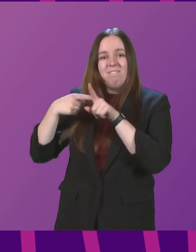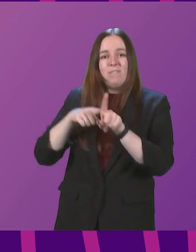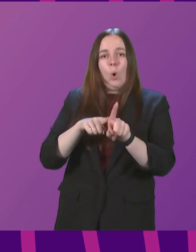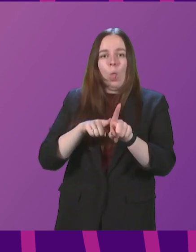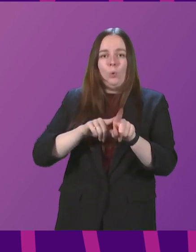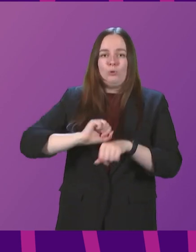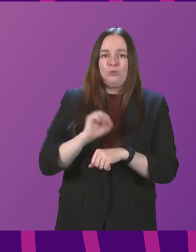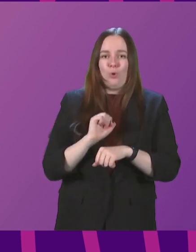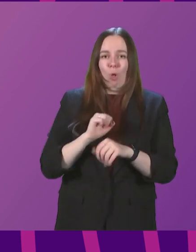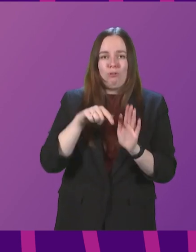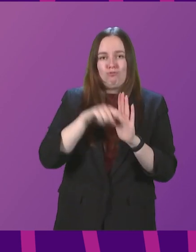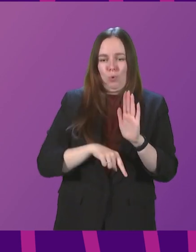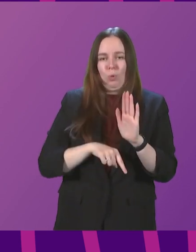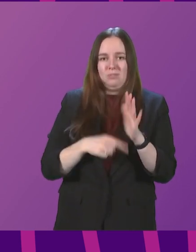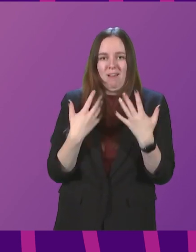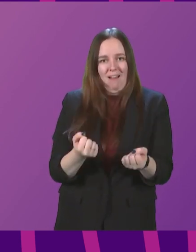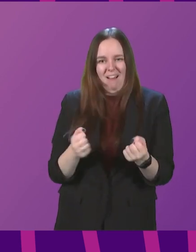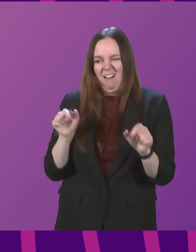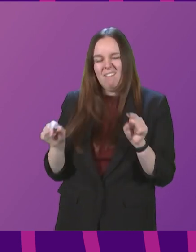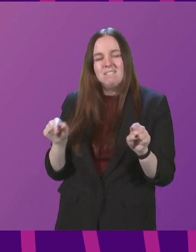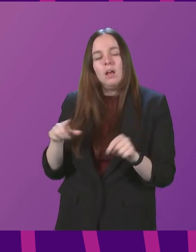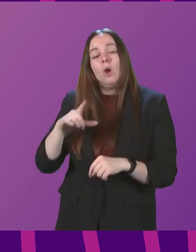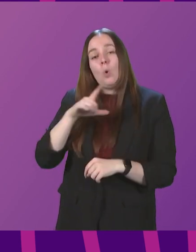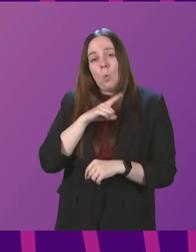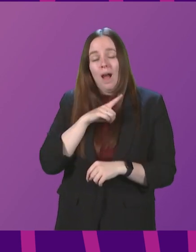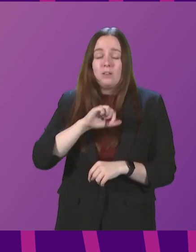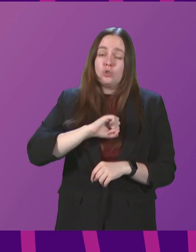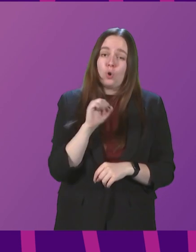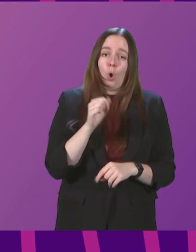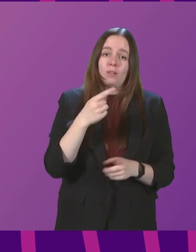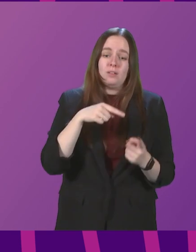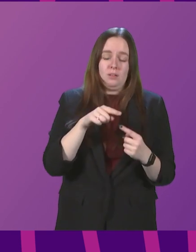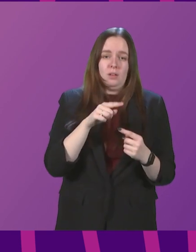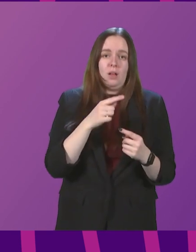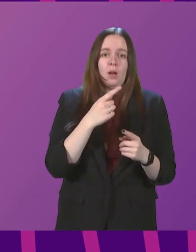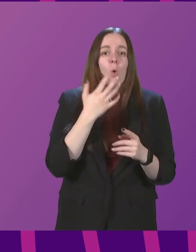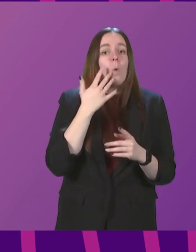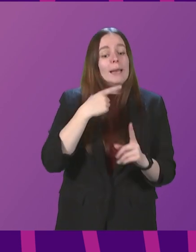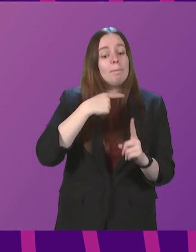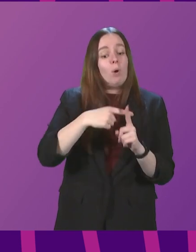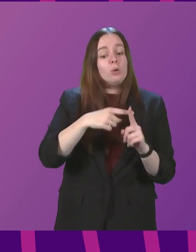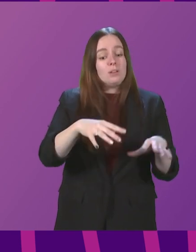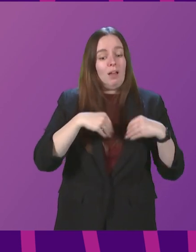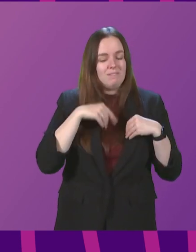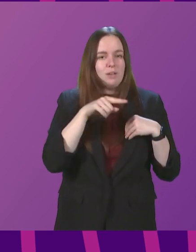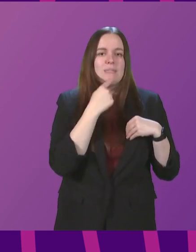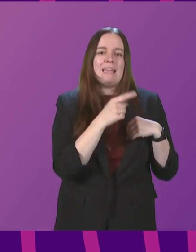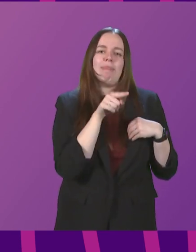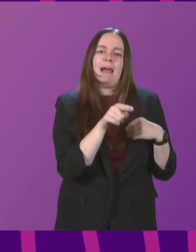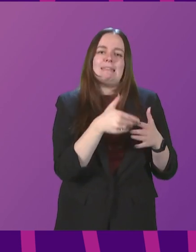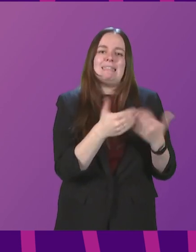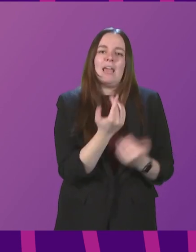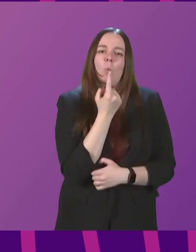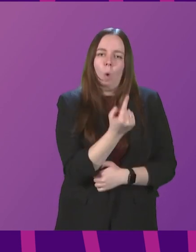already in force in Scotland. This is because, in Scotland, we count the day of a positive test as day 1 of isolation.